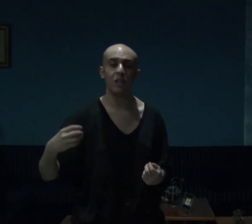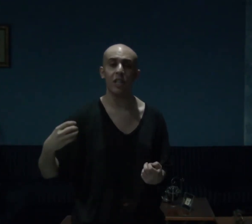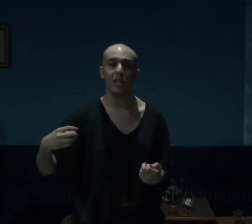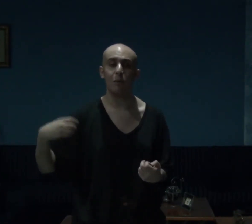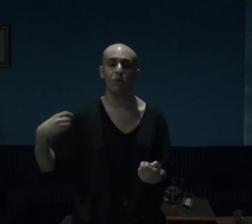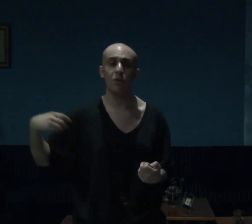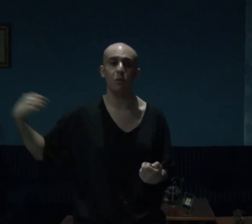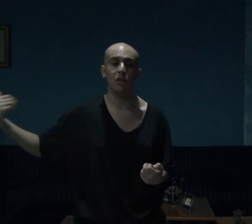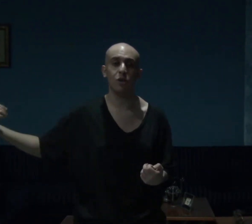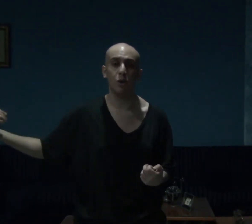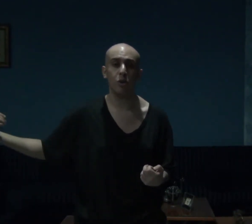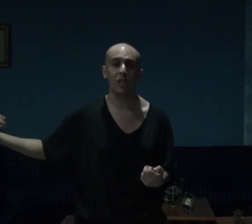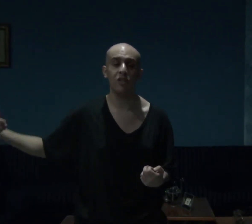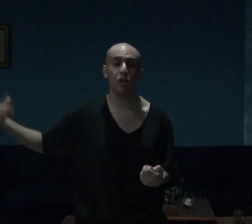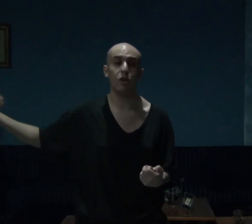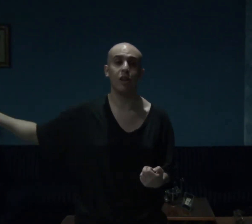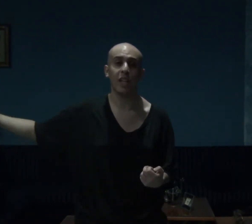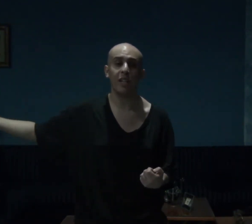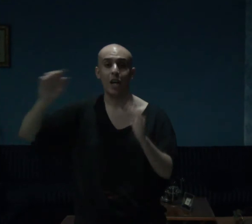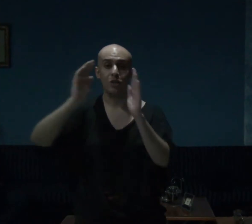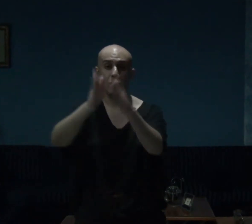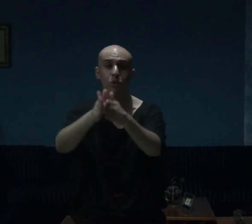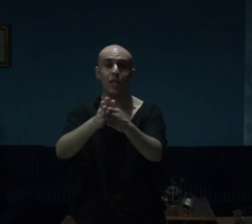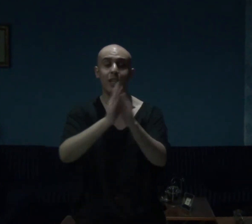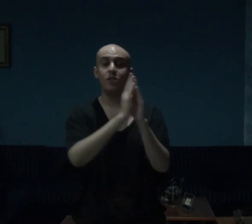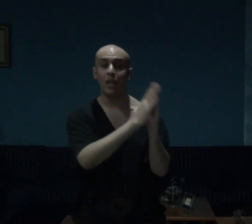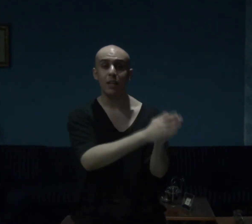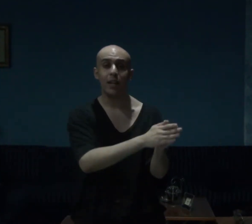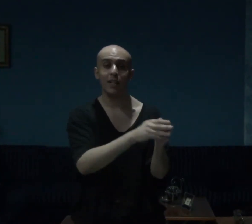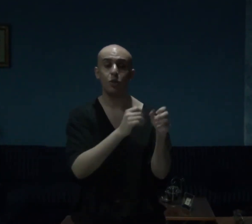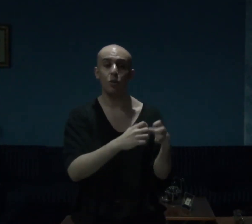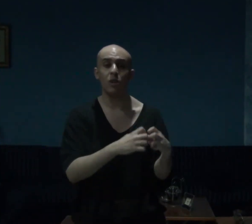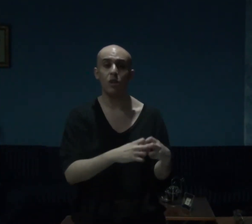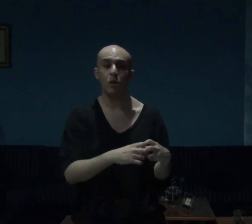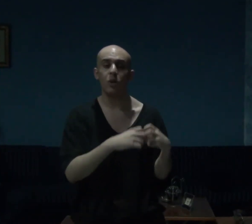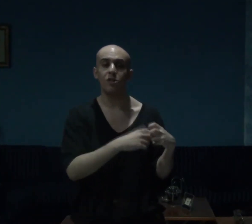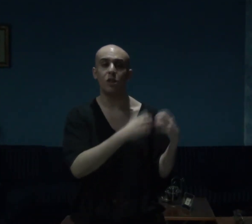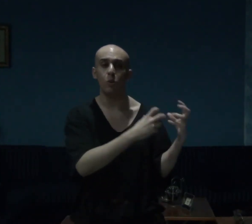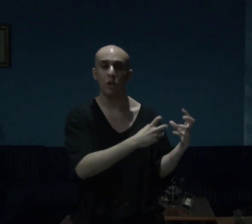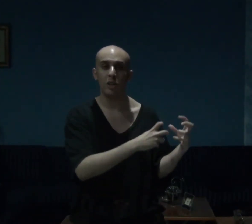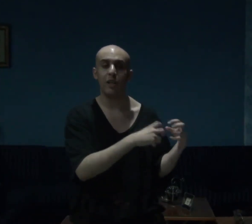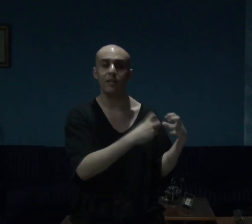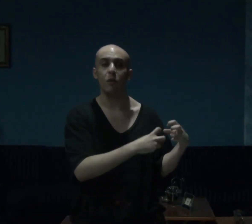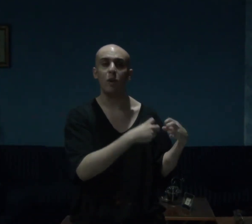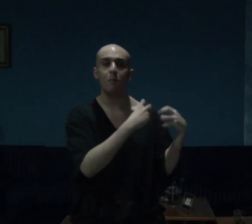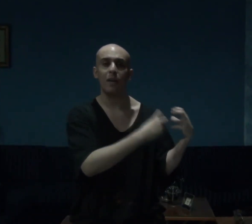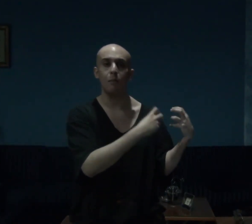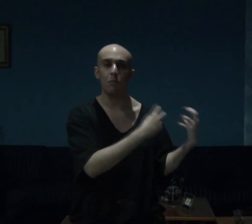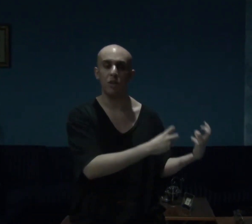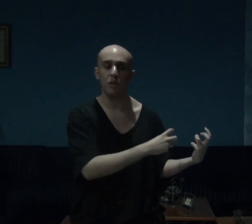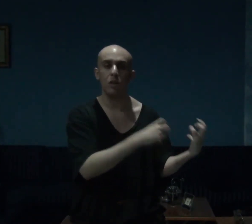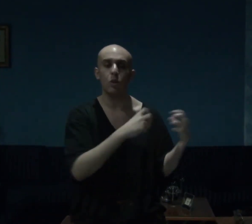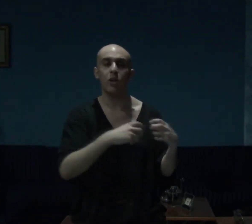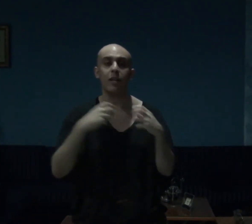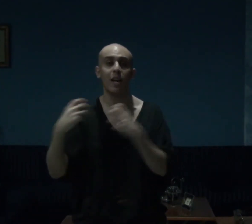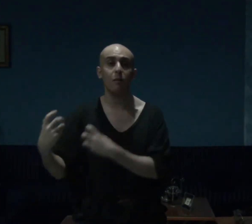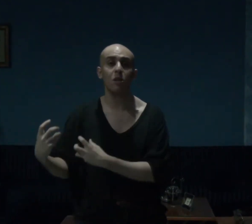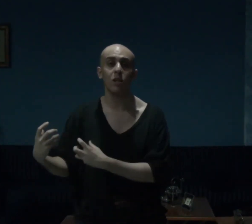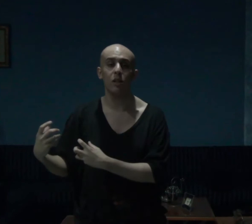comes from her tokens online as you guys and gals will know is her work as a webcam model or a cam girl